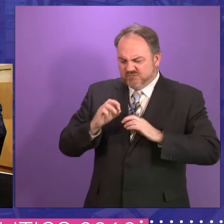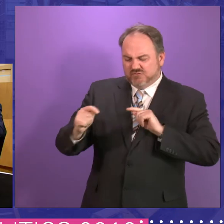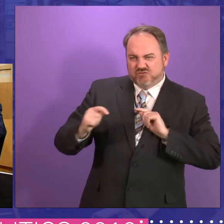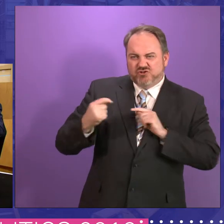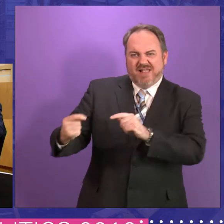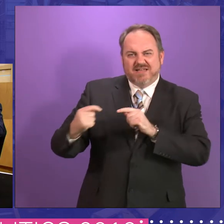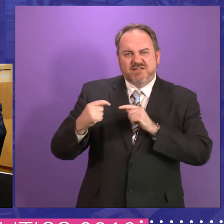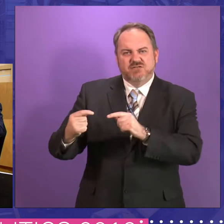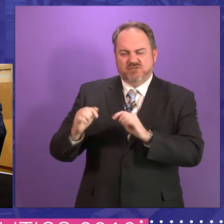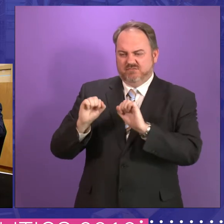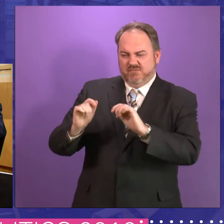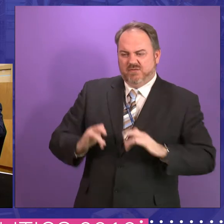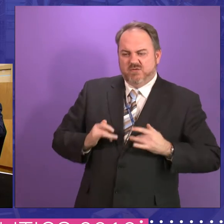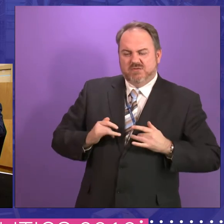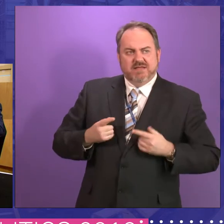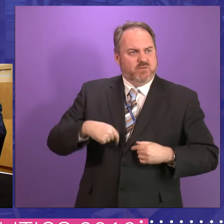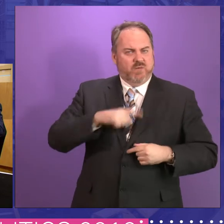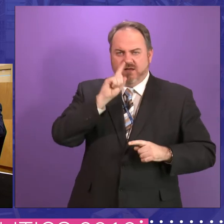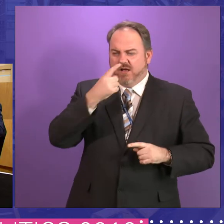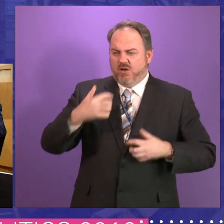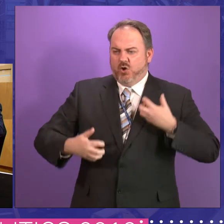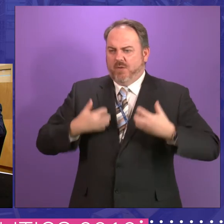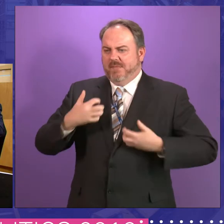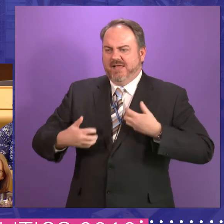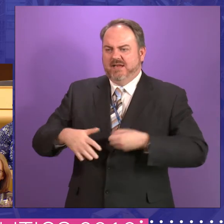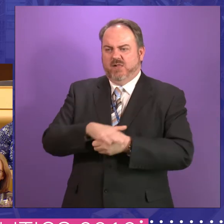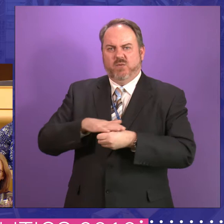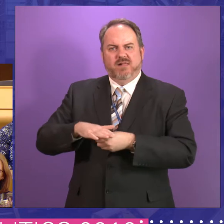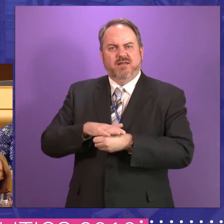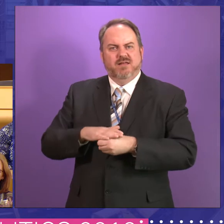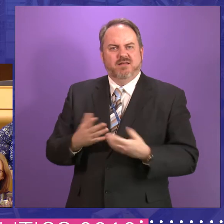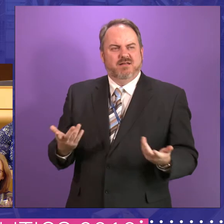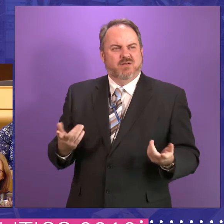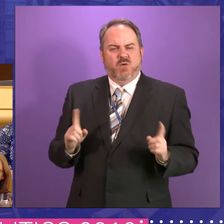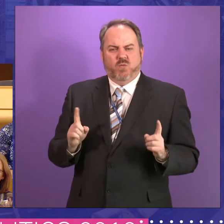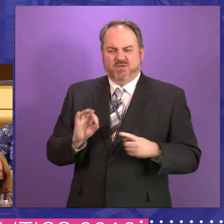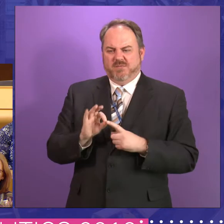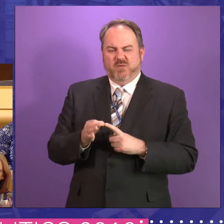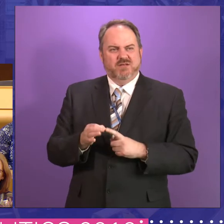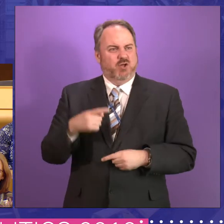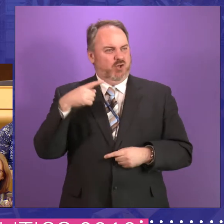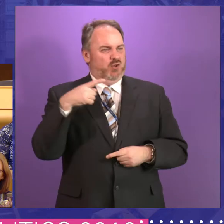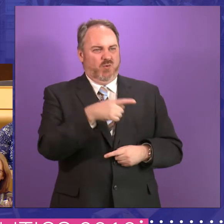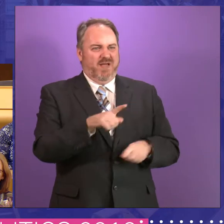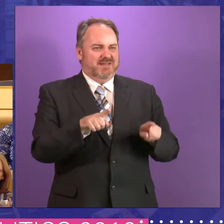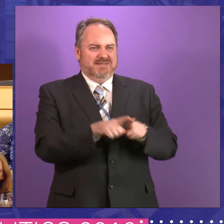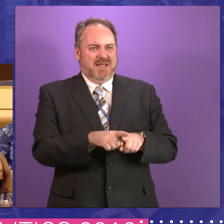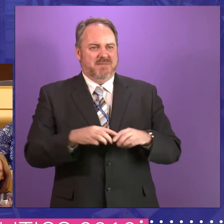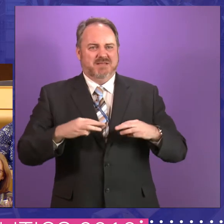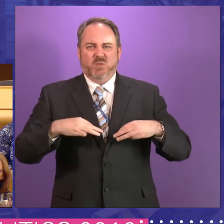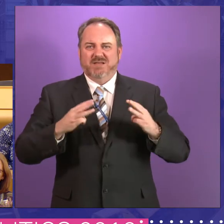can't access it and can't complain about it locally, then you've got to ask yourself what's different between you and Westminster? Really?